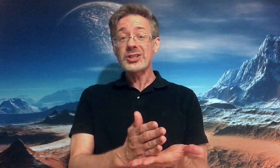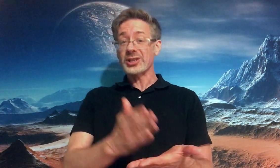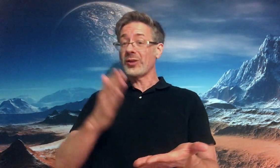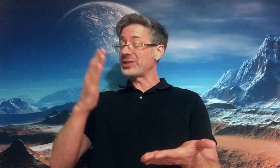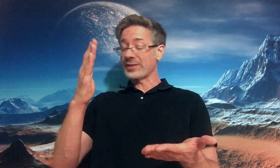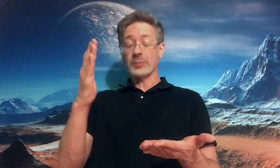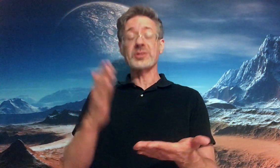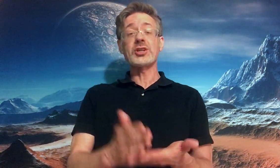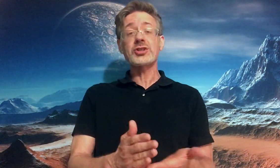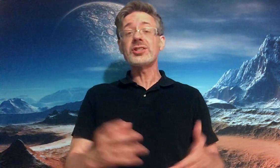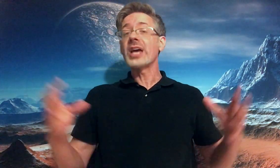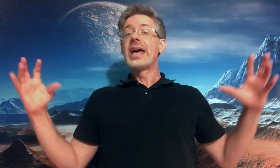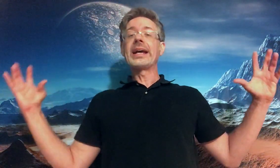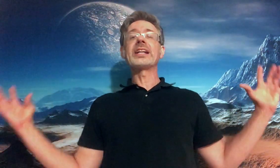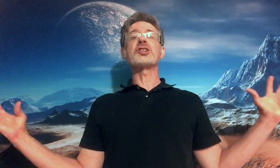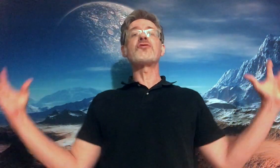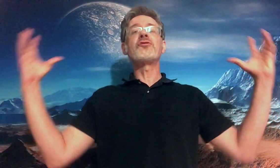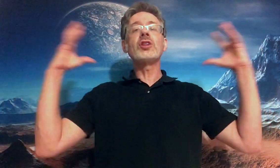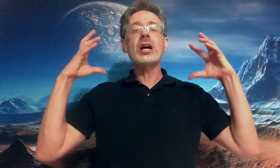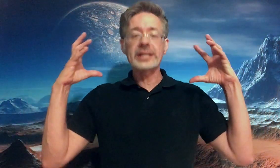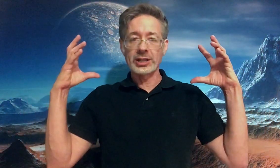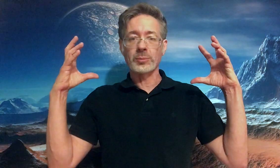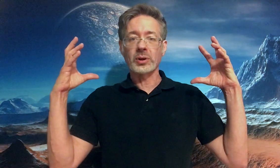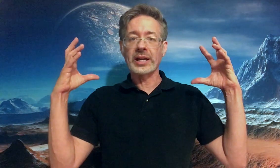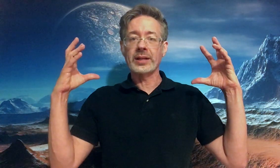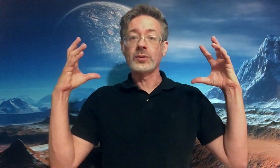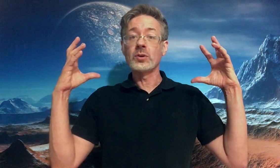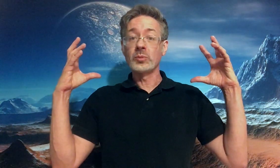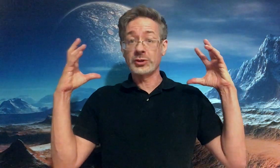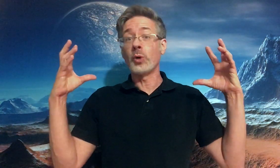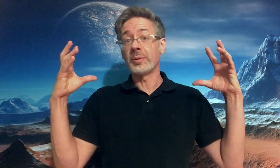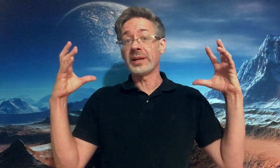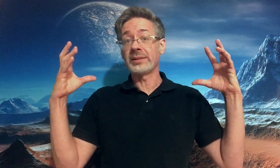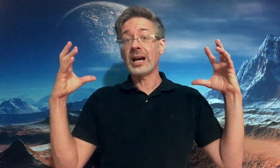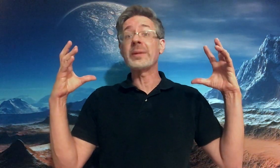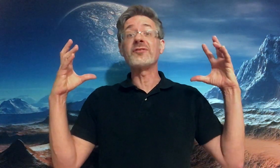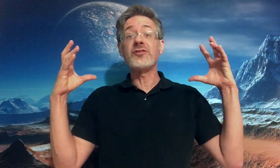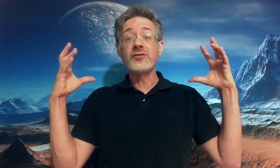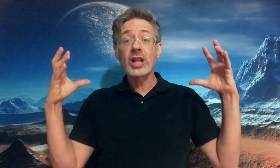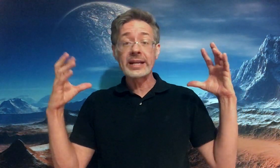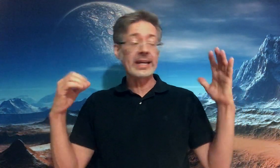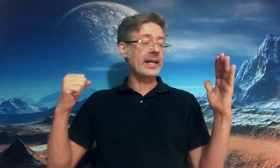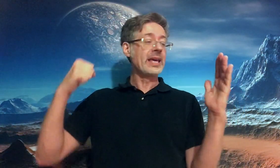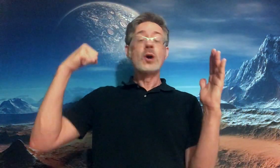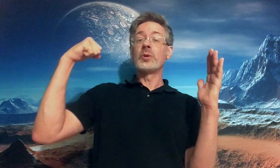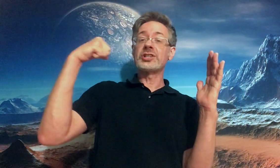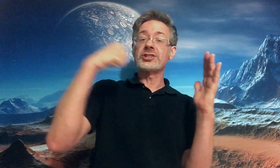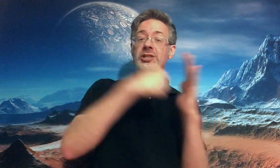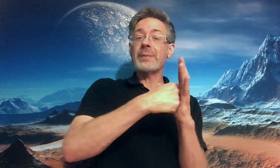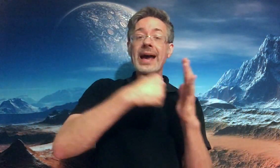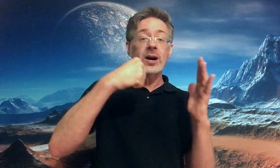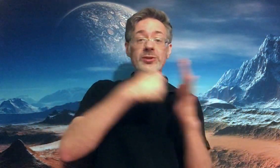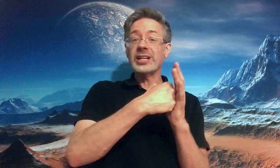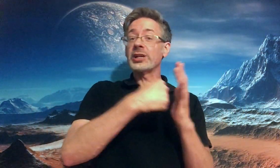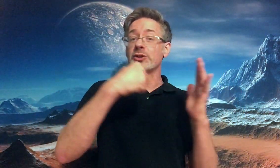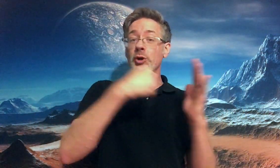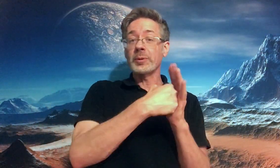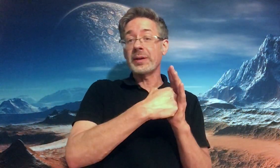and all flooding your brain with dopamine. mean flooding it, which is just pounding your dopamine